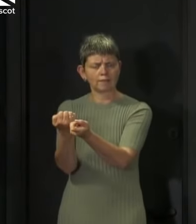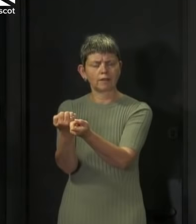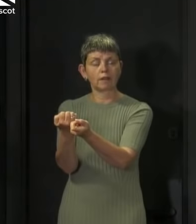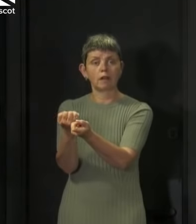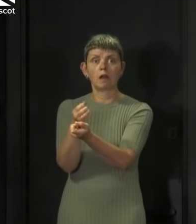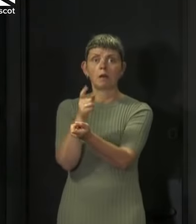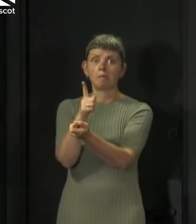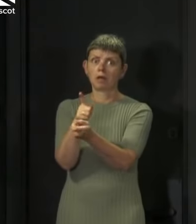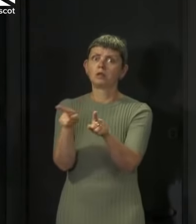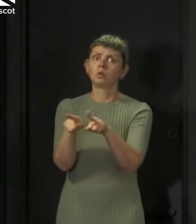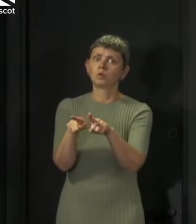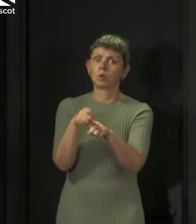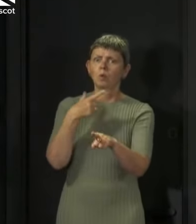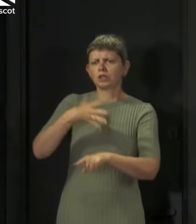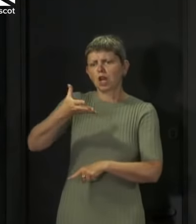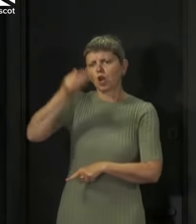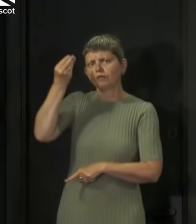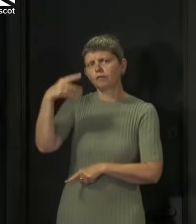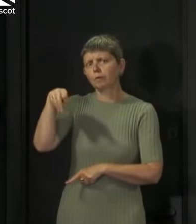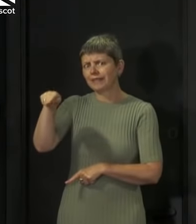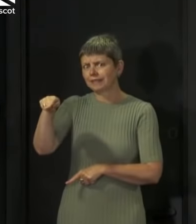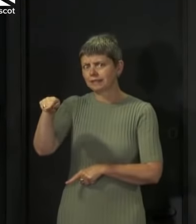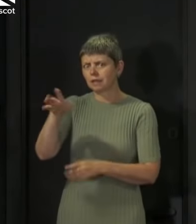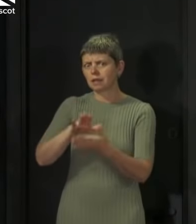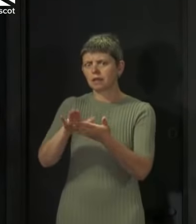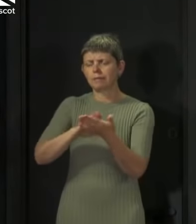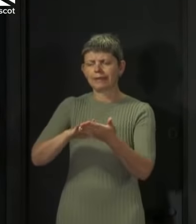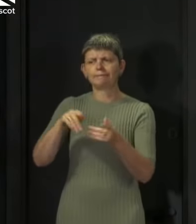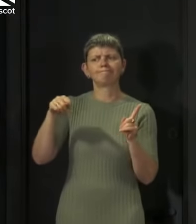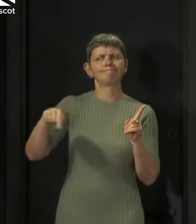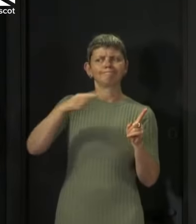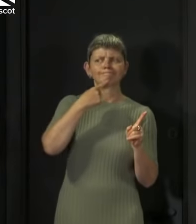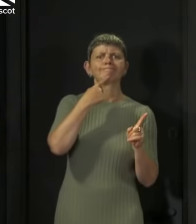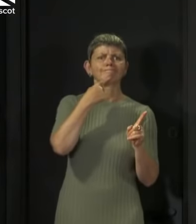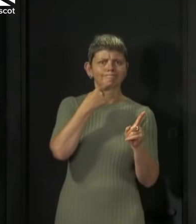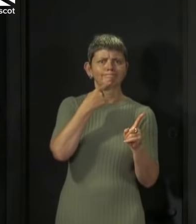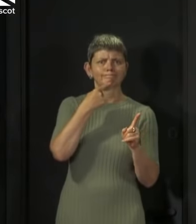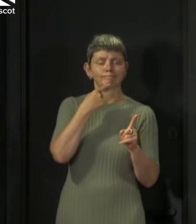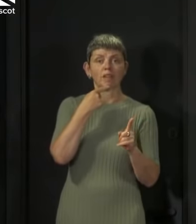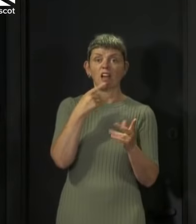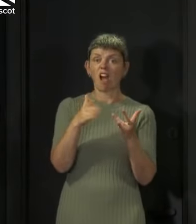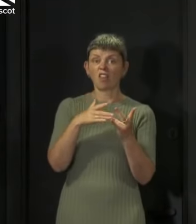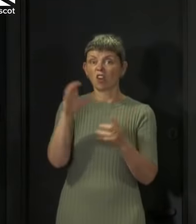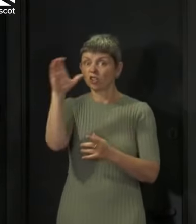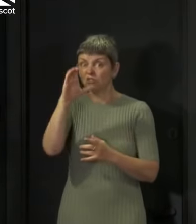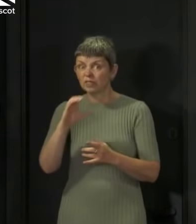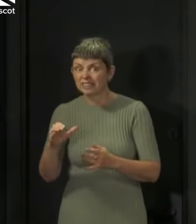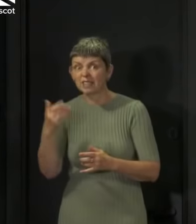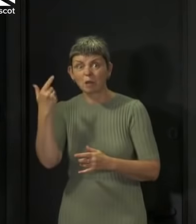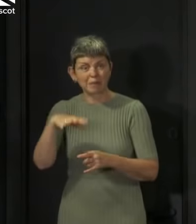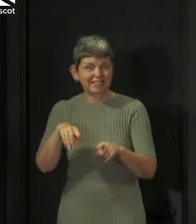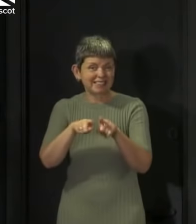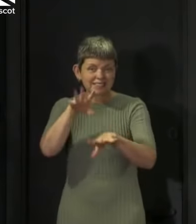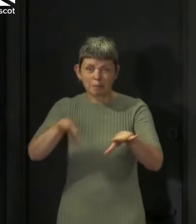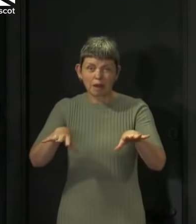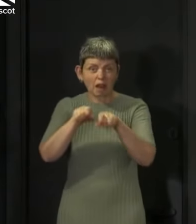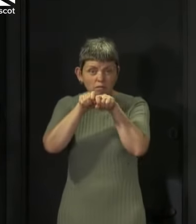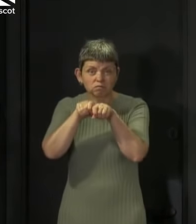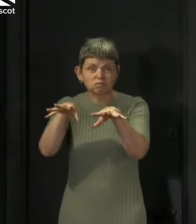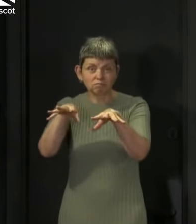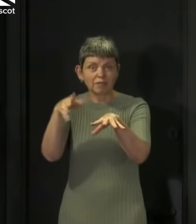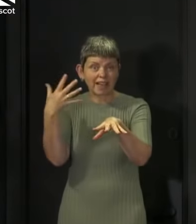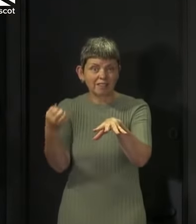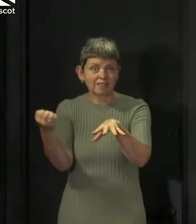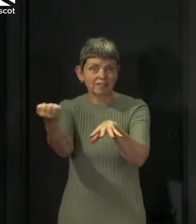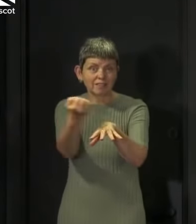the lessons of this outbreak and apply those elsewhere. We've seen similar outbreaks in countries around the world and it's clear that a common factor in